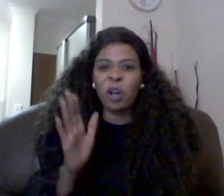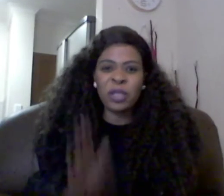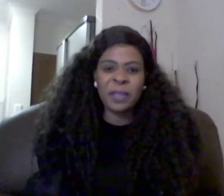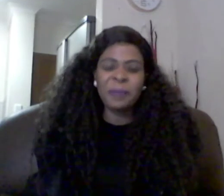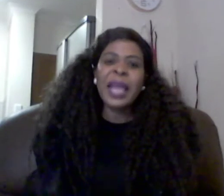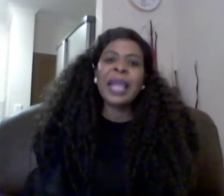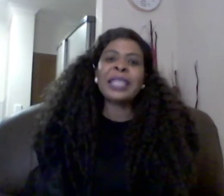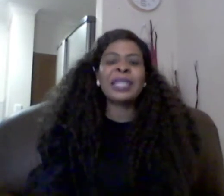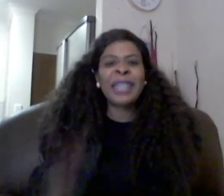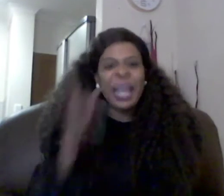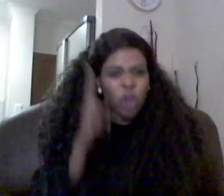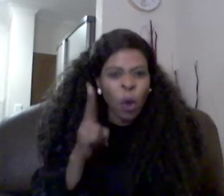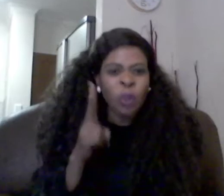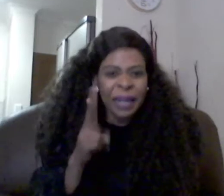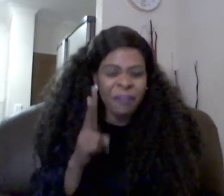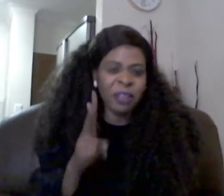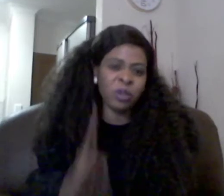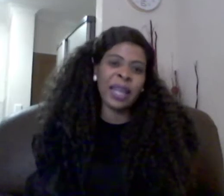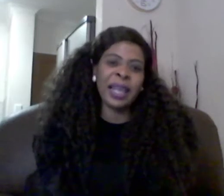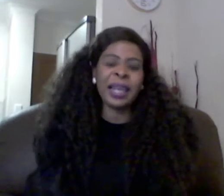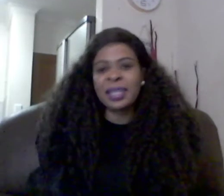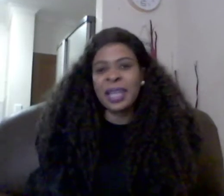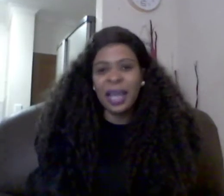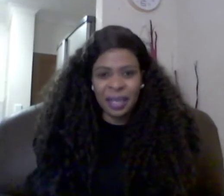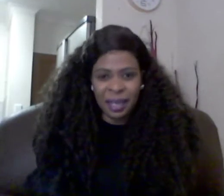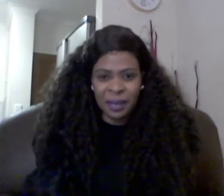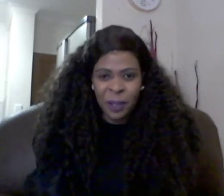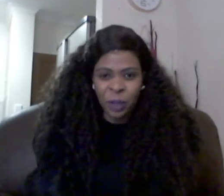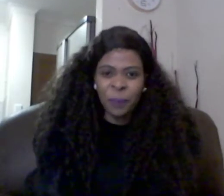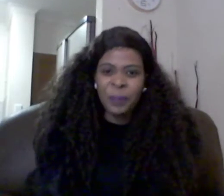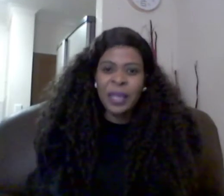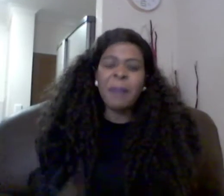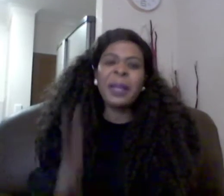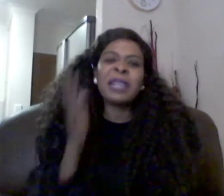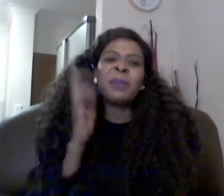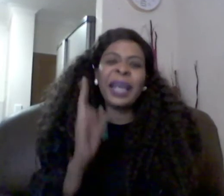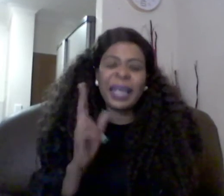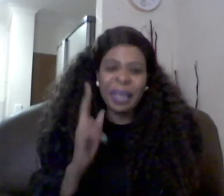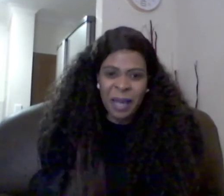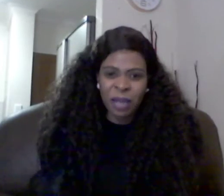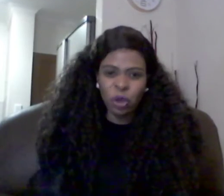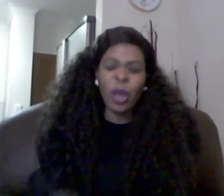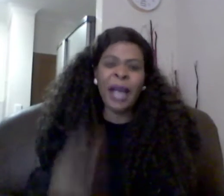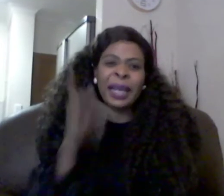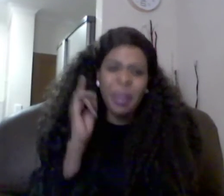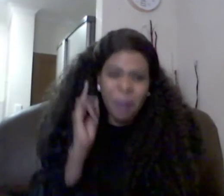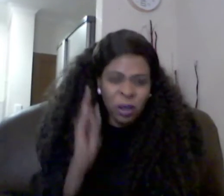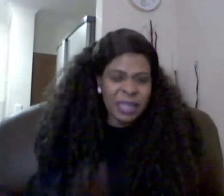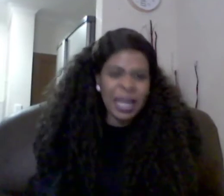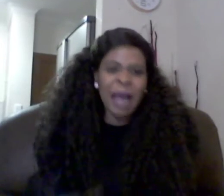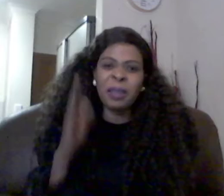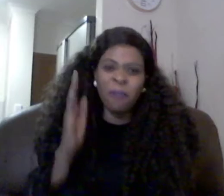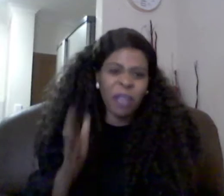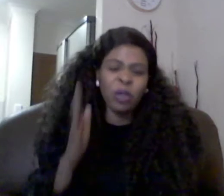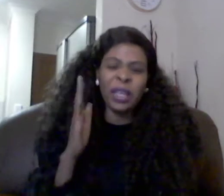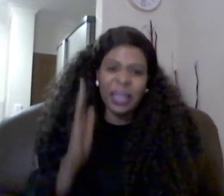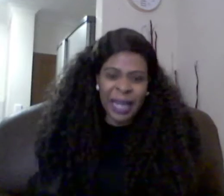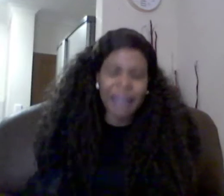closing is it can two travel together unless they agree you know there must be an agreement you know agree about the time the venue and the date